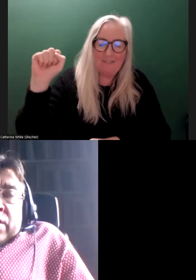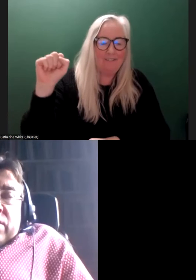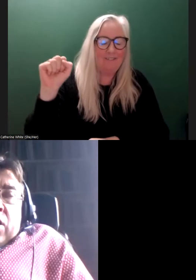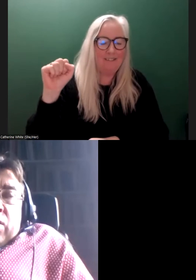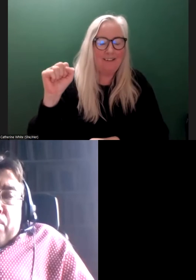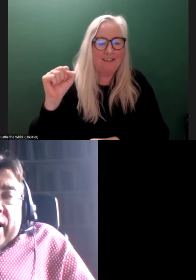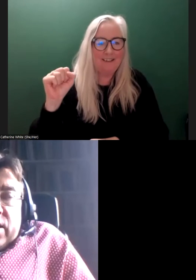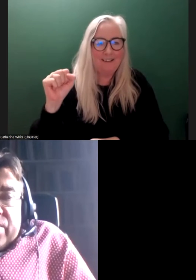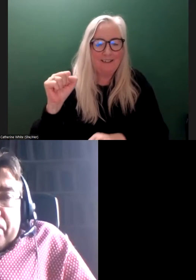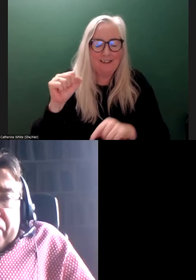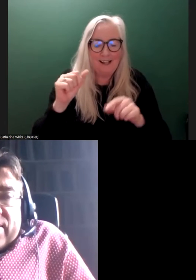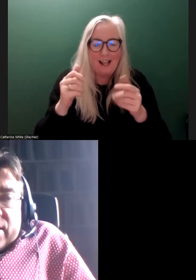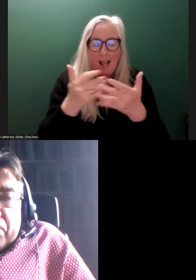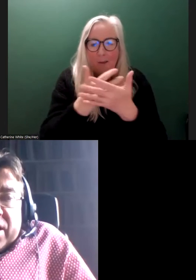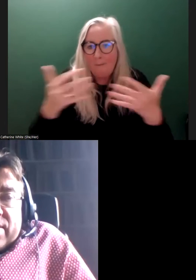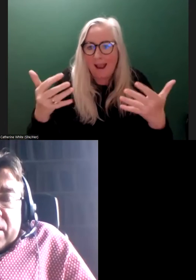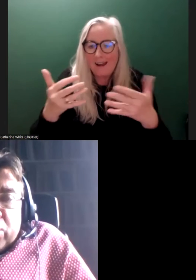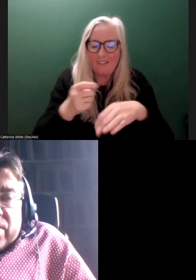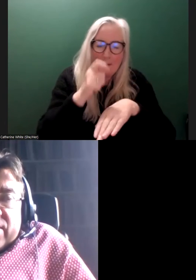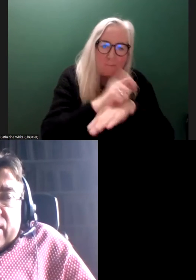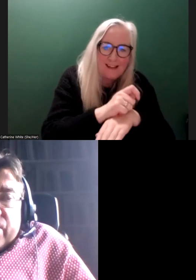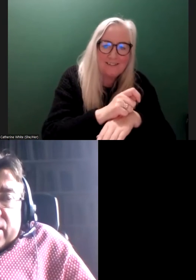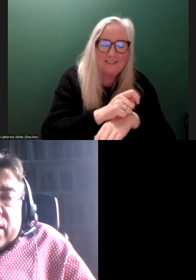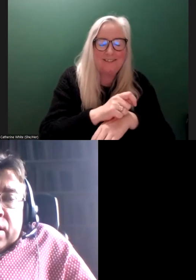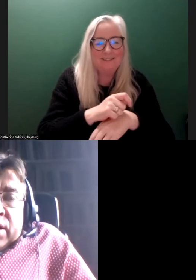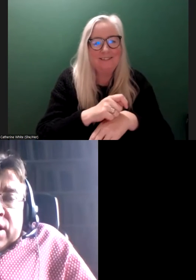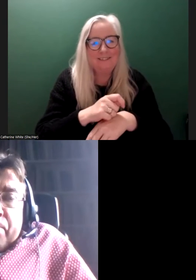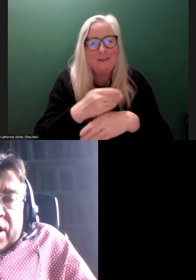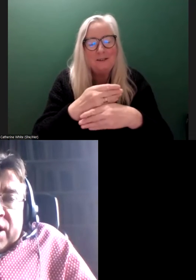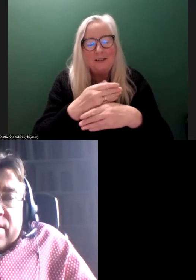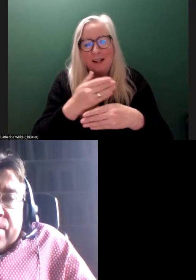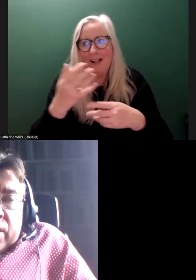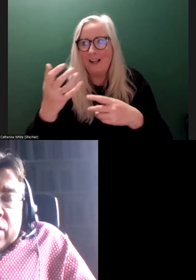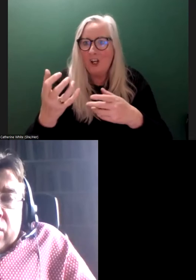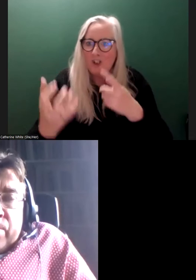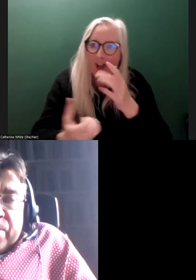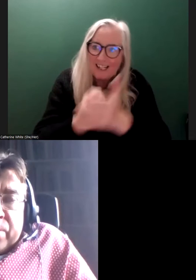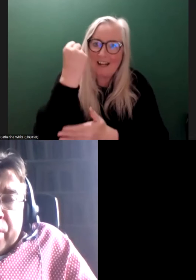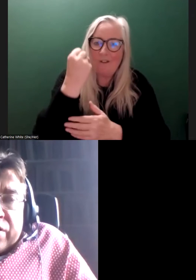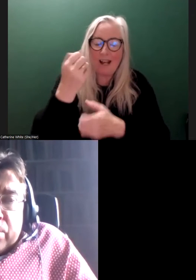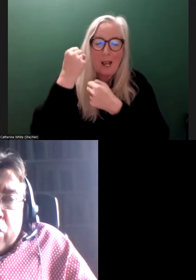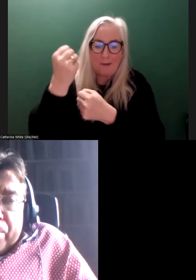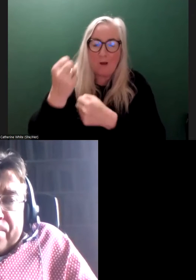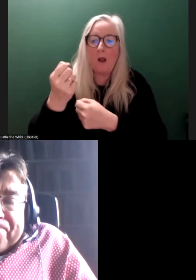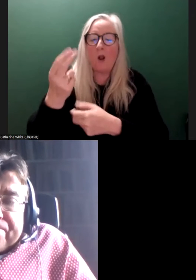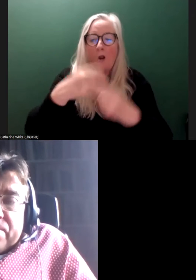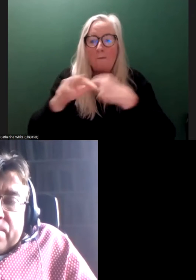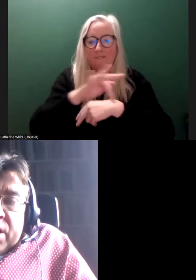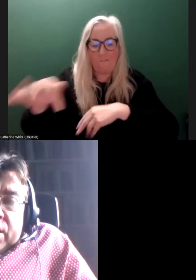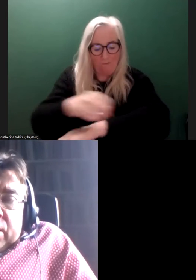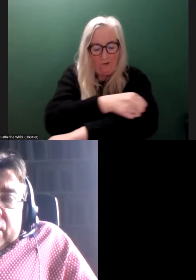how many of the best and biggest and most successful campaigns have come from the bottom up.